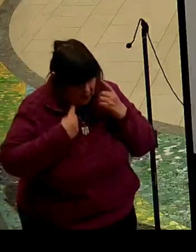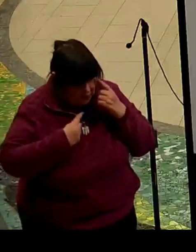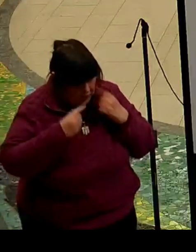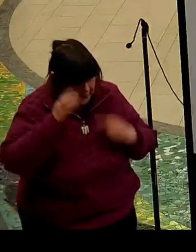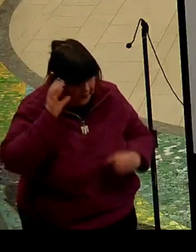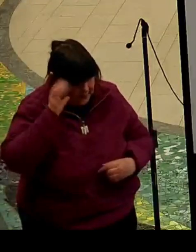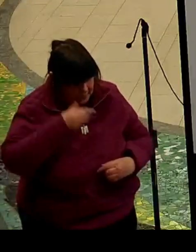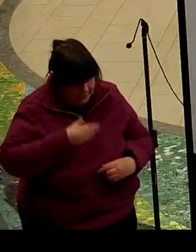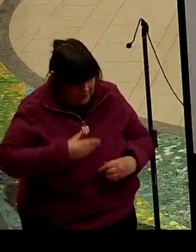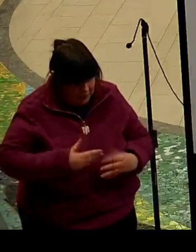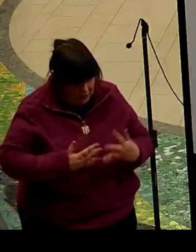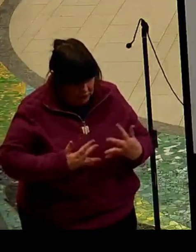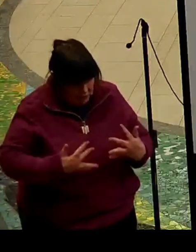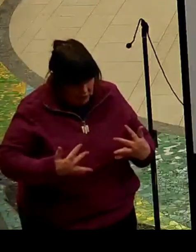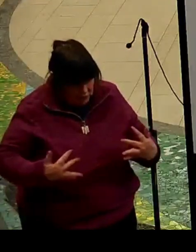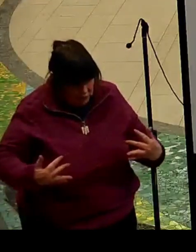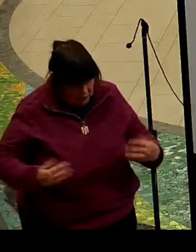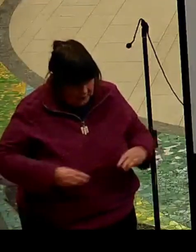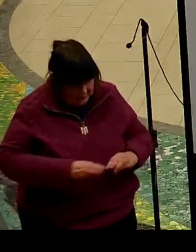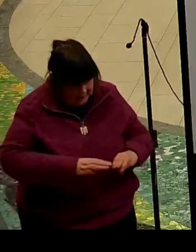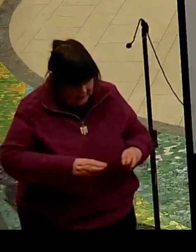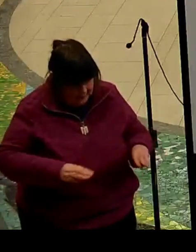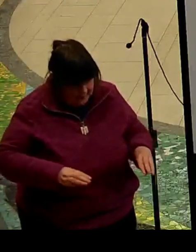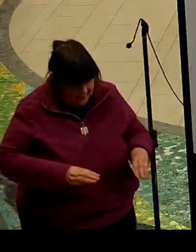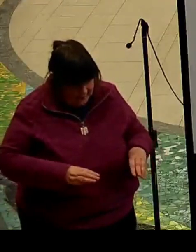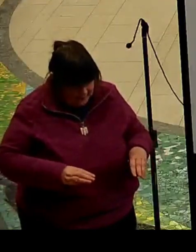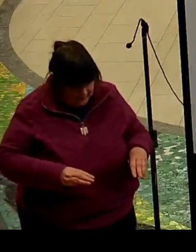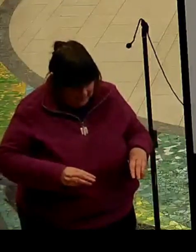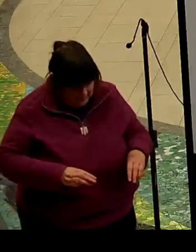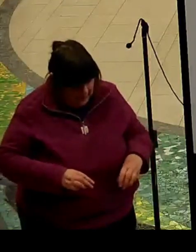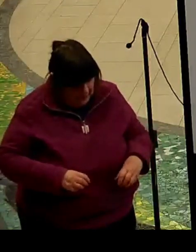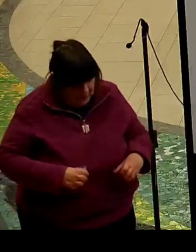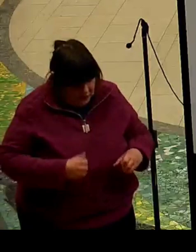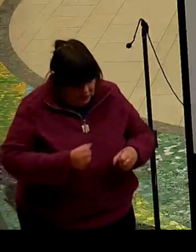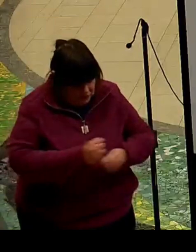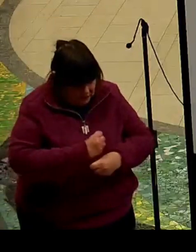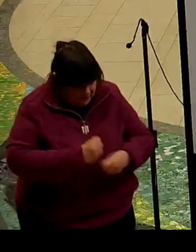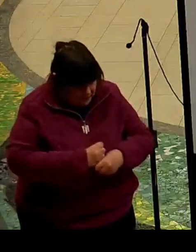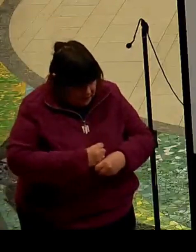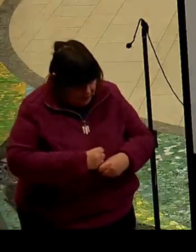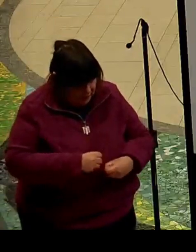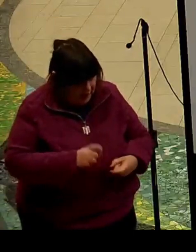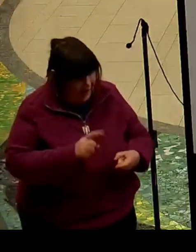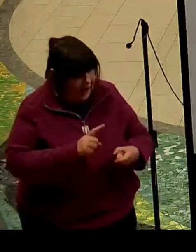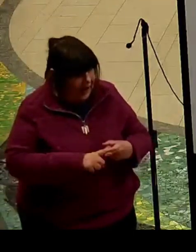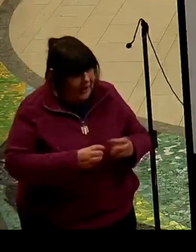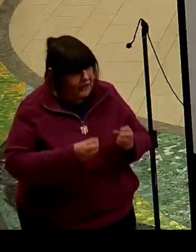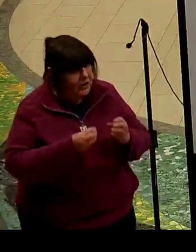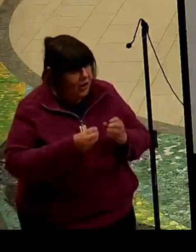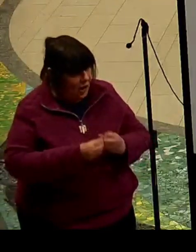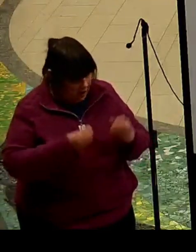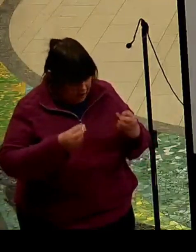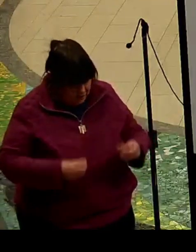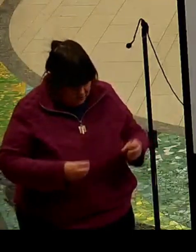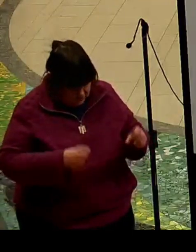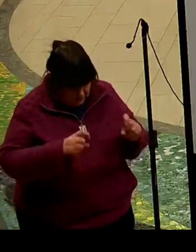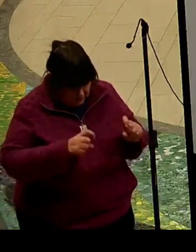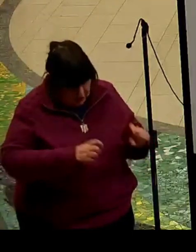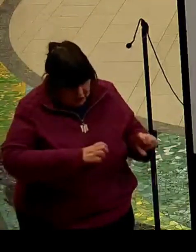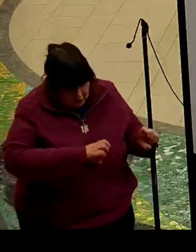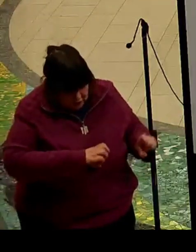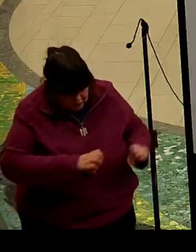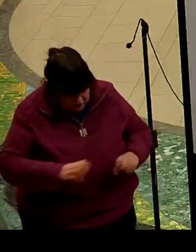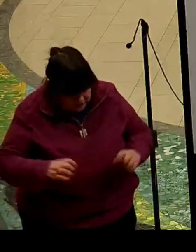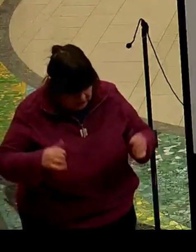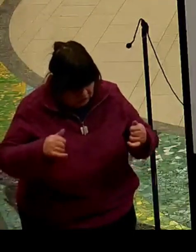Cry because so many people suffer and others